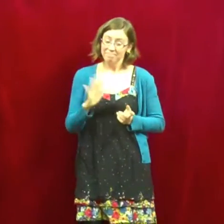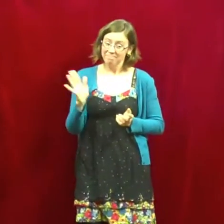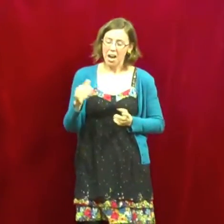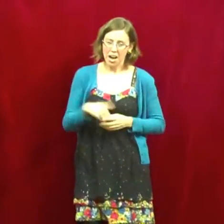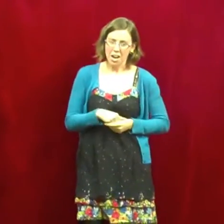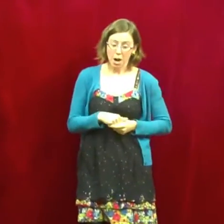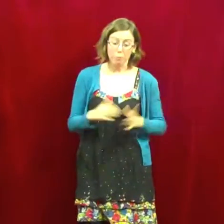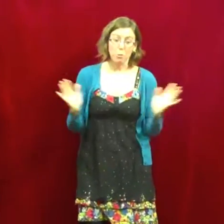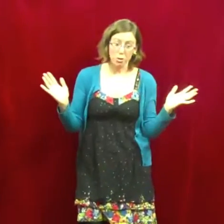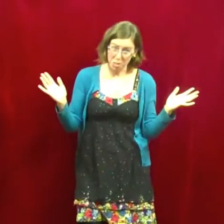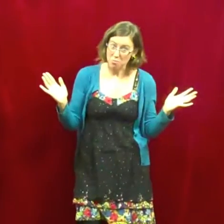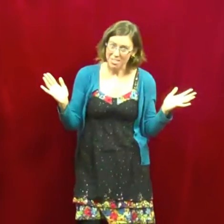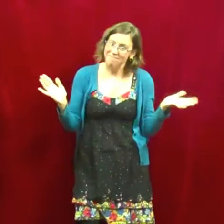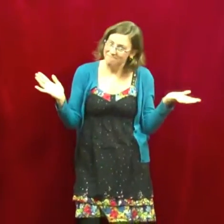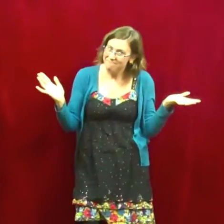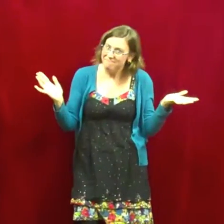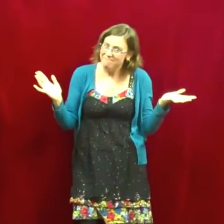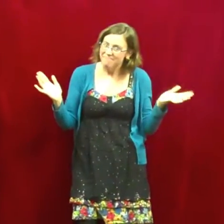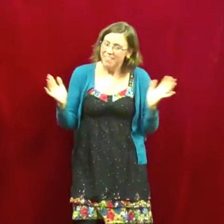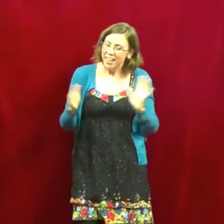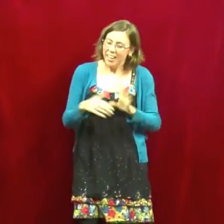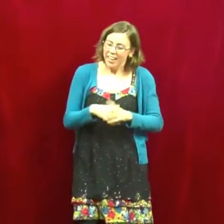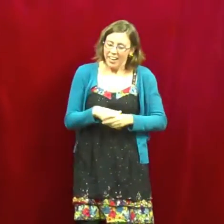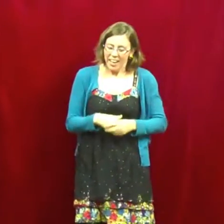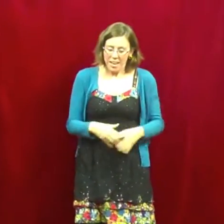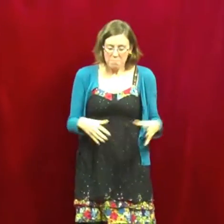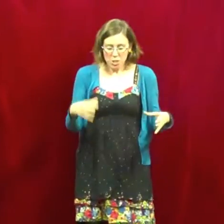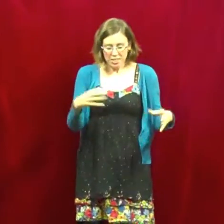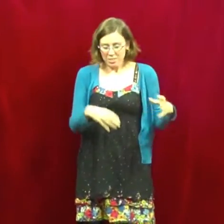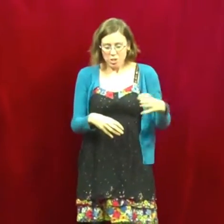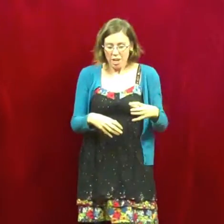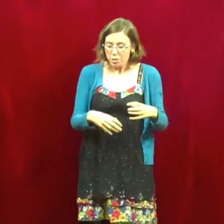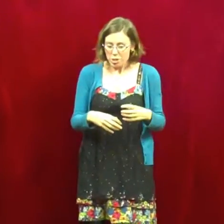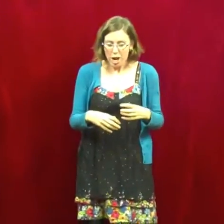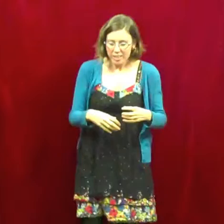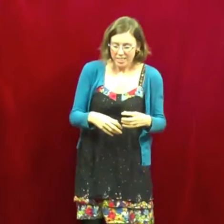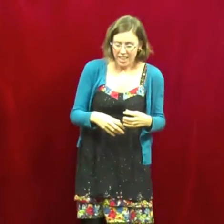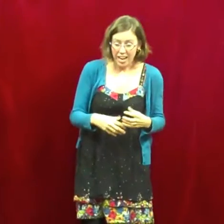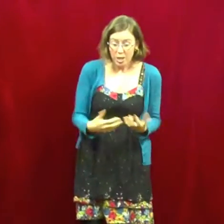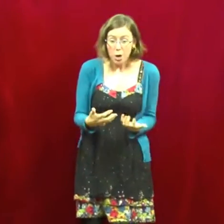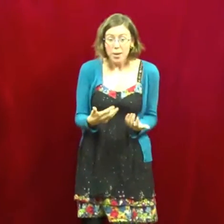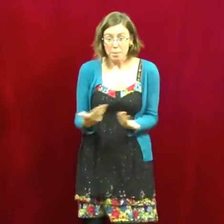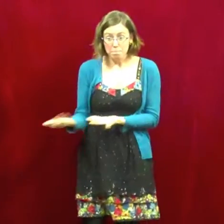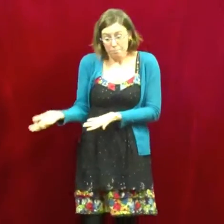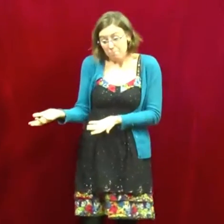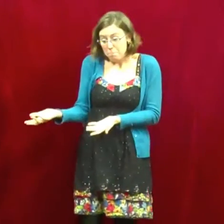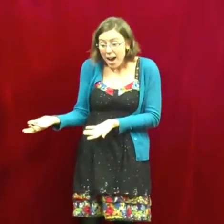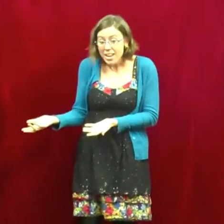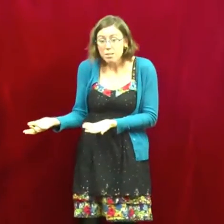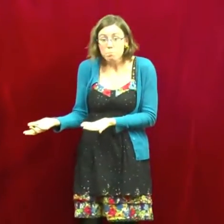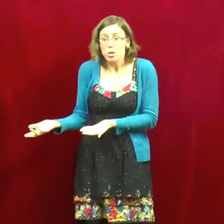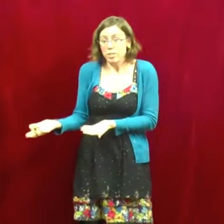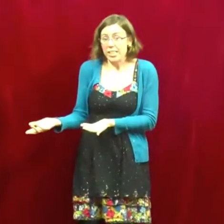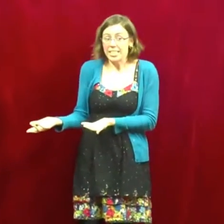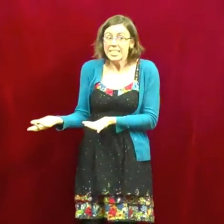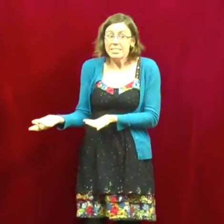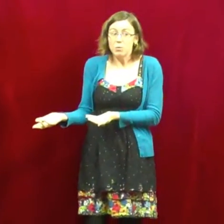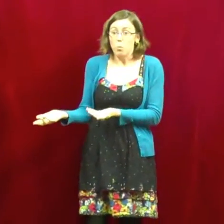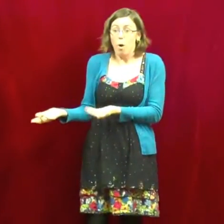of course you wouldn't. And I'm just shell shocked. And I go and I buy the book that I didn't even want